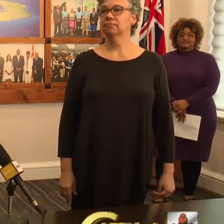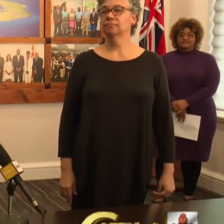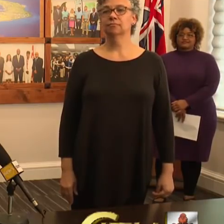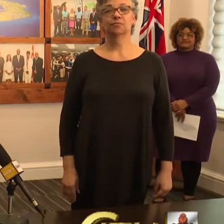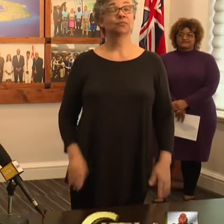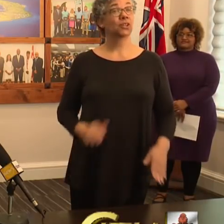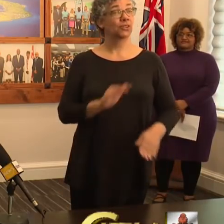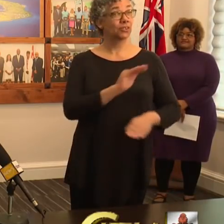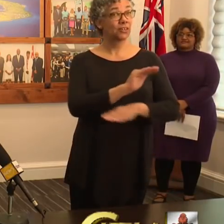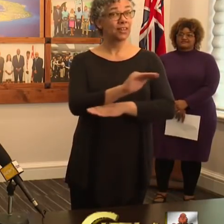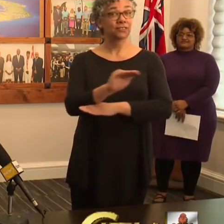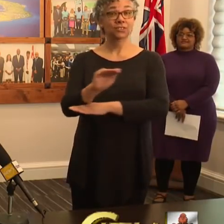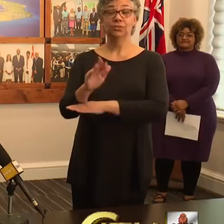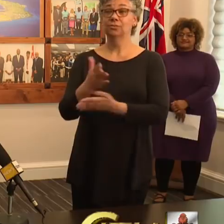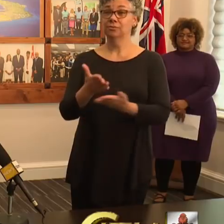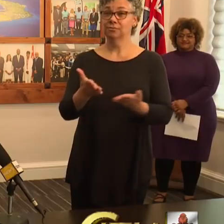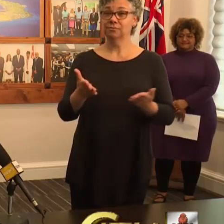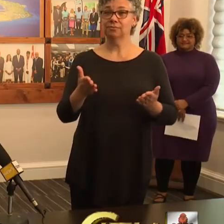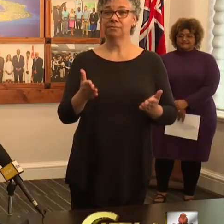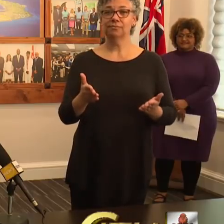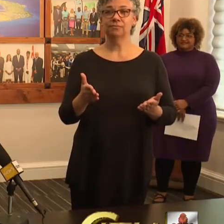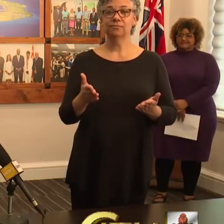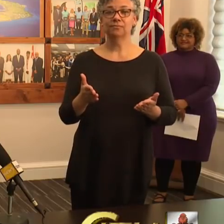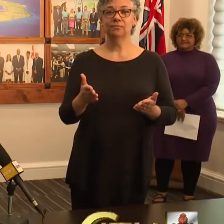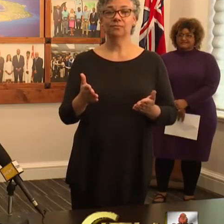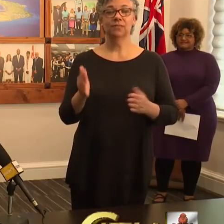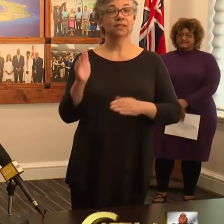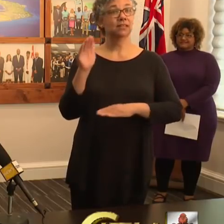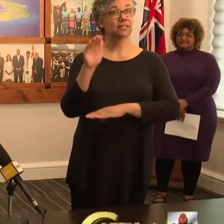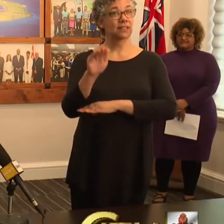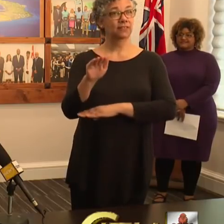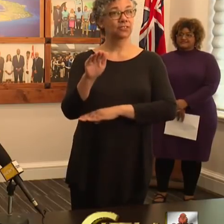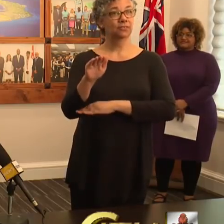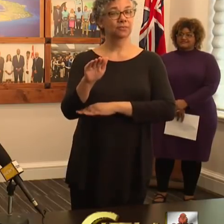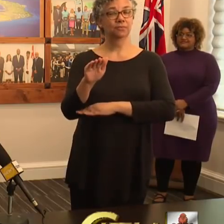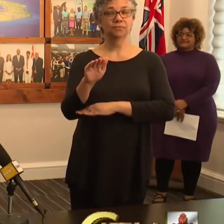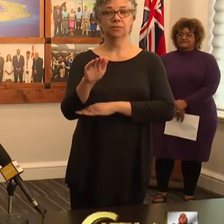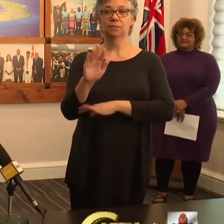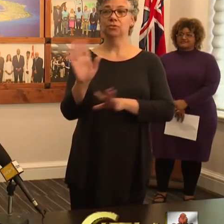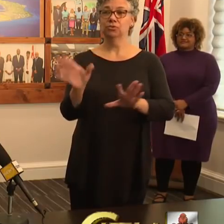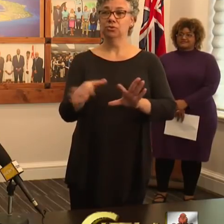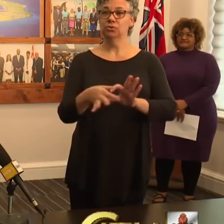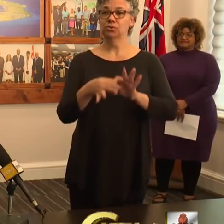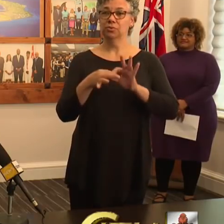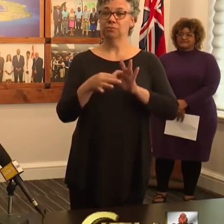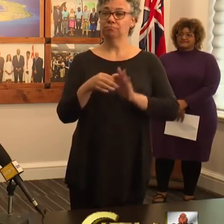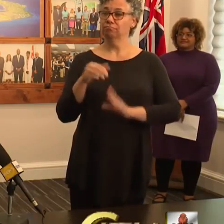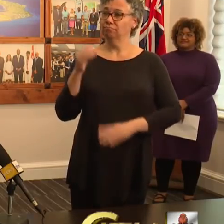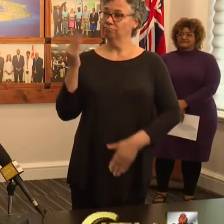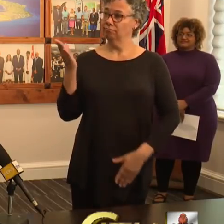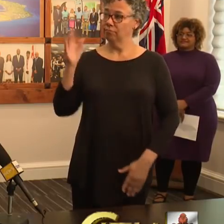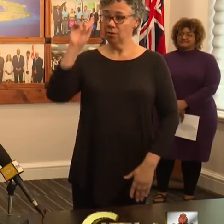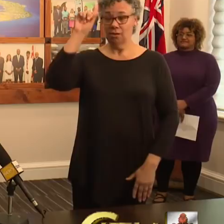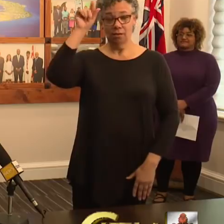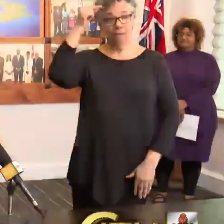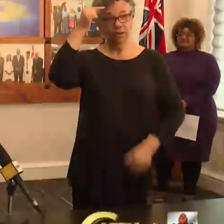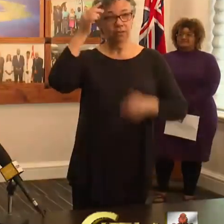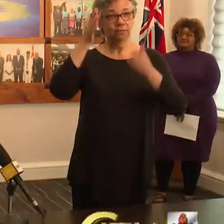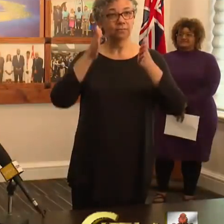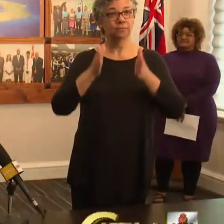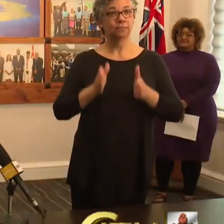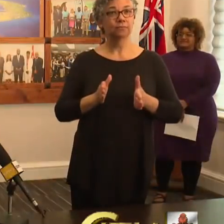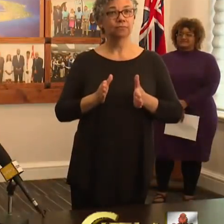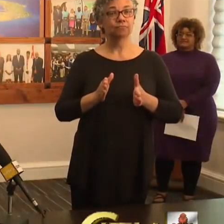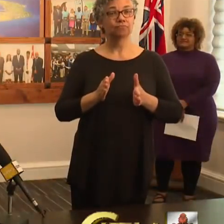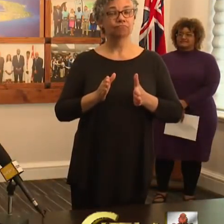Good afternoon, everybody. This afternoon, I am joined by His Excellency, the Governor. I'm joined